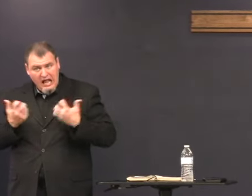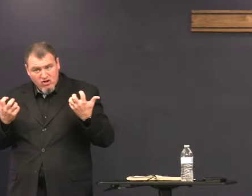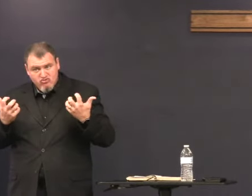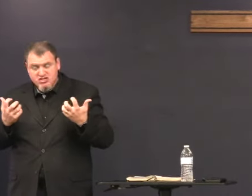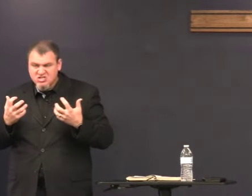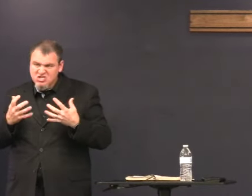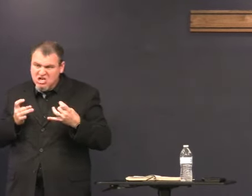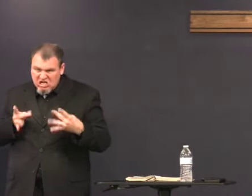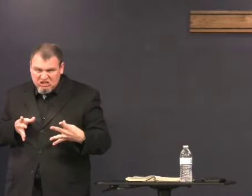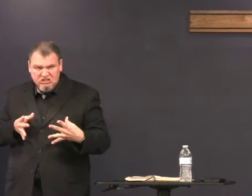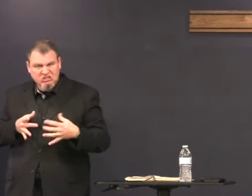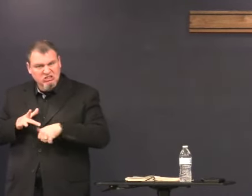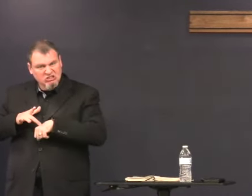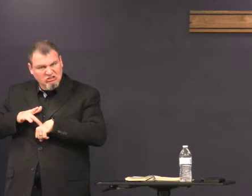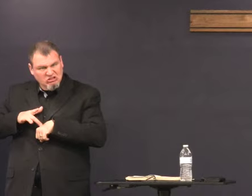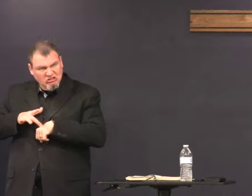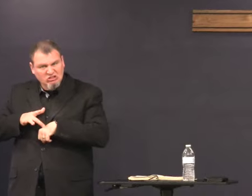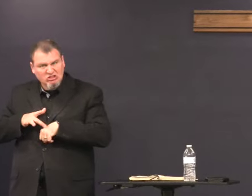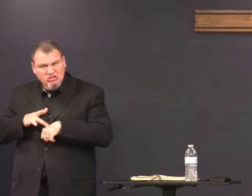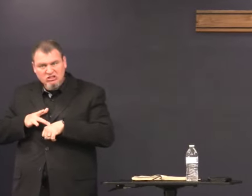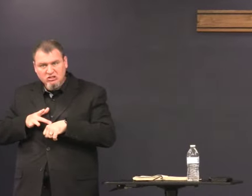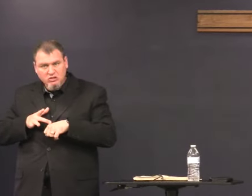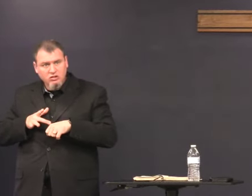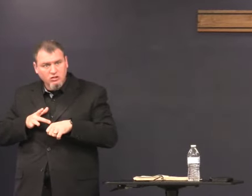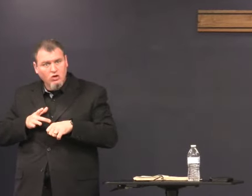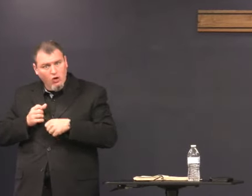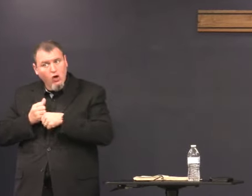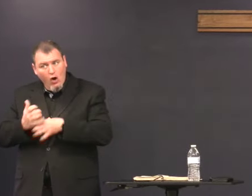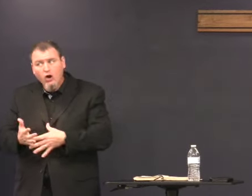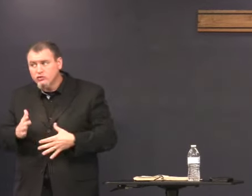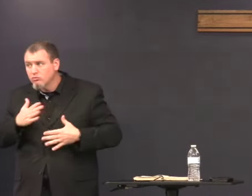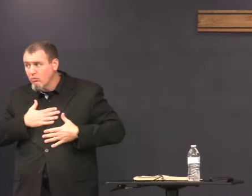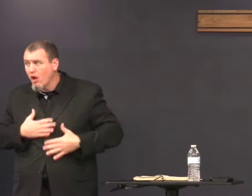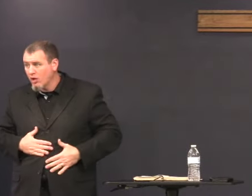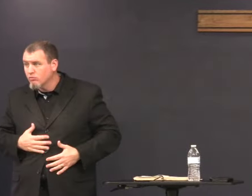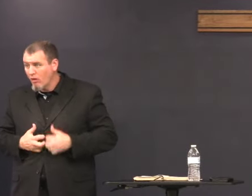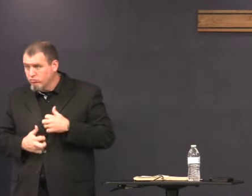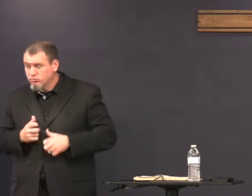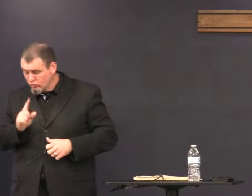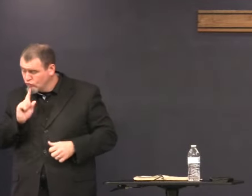and you're angry and you're full of hatred it can cause this